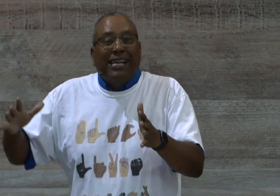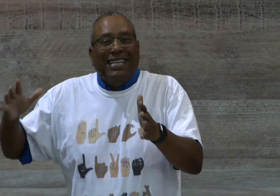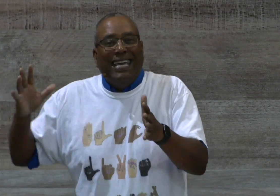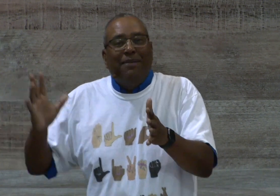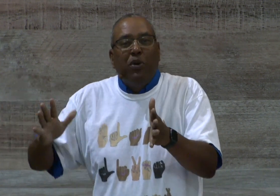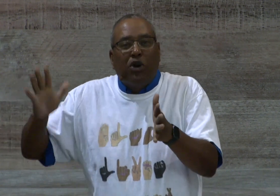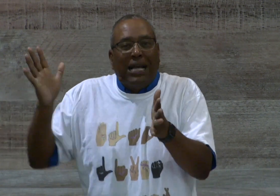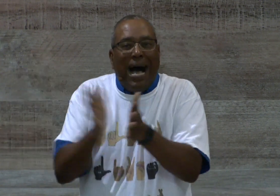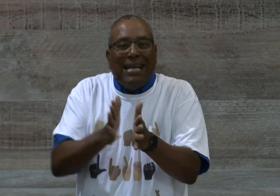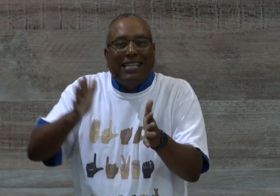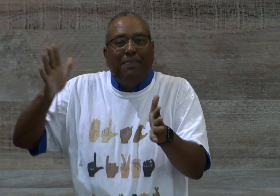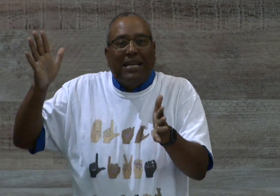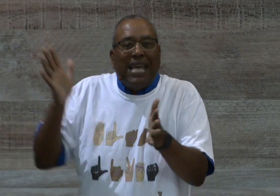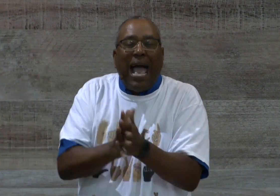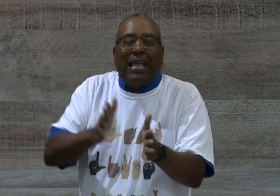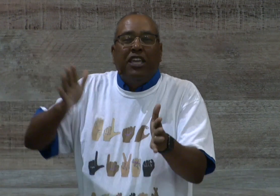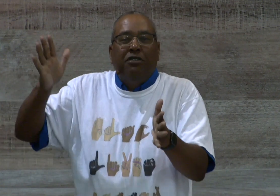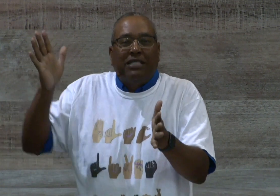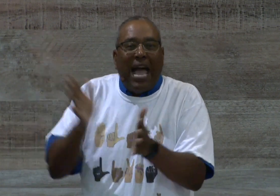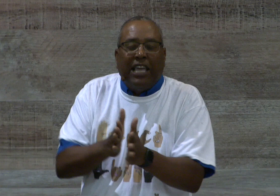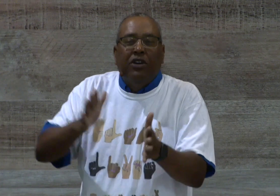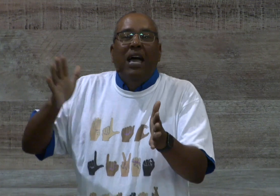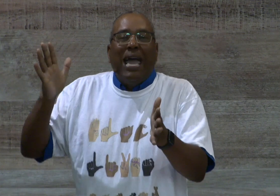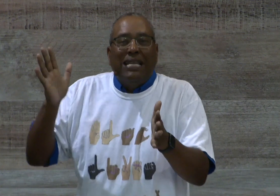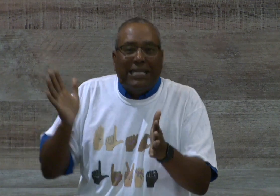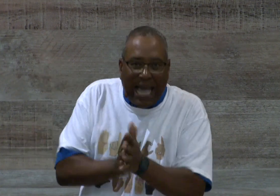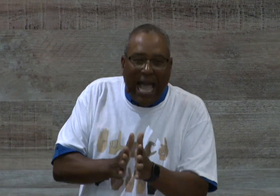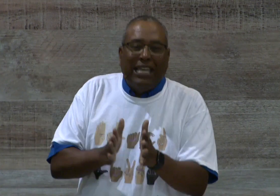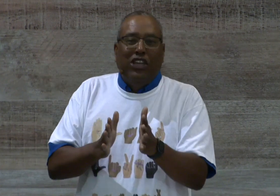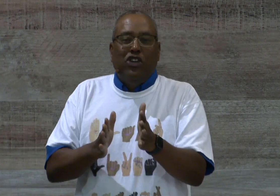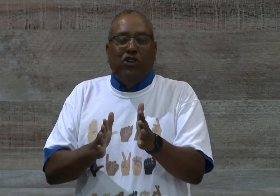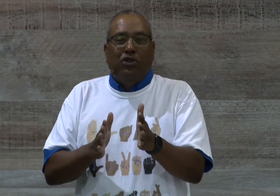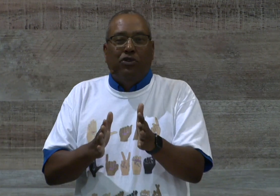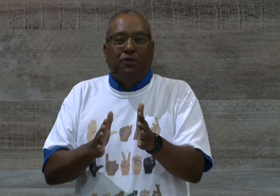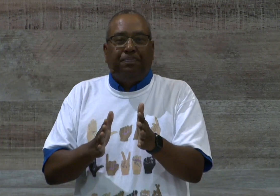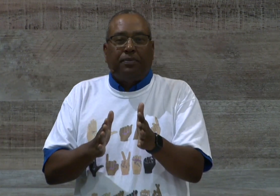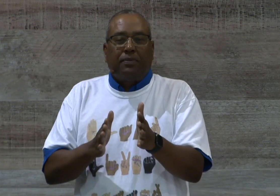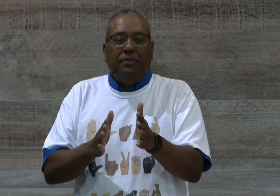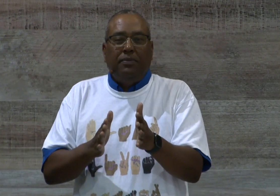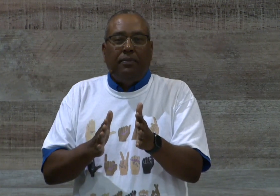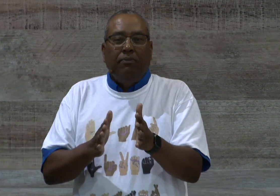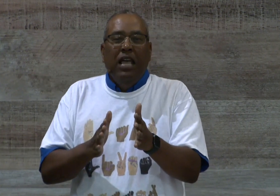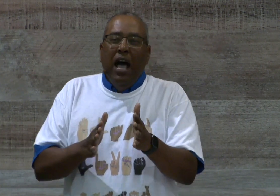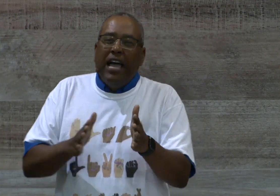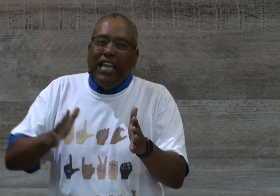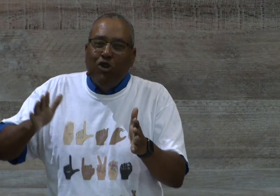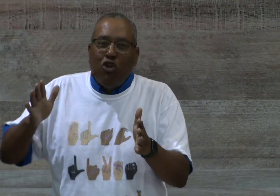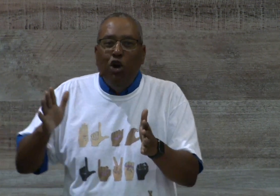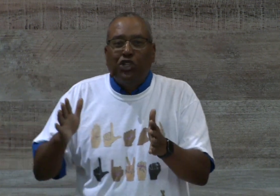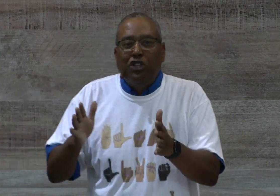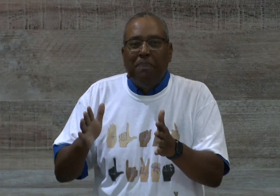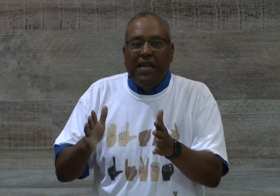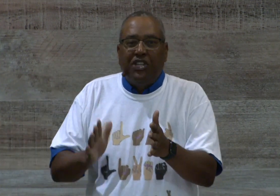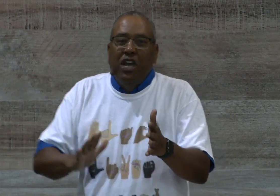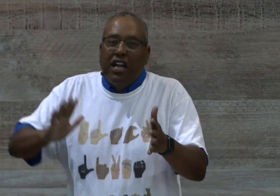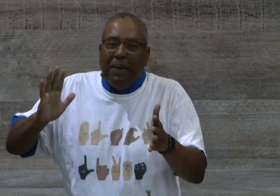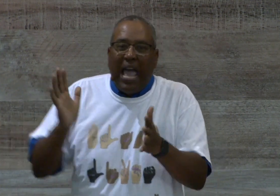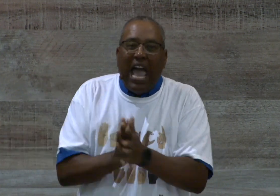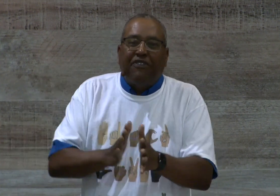the enemy will constantly be attacking you, attacking you, and attacking you like erosion on the beach coming after you and